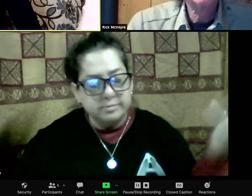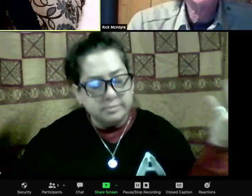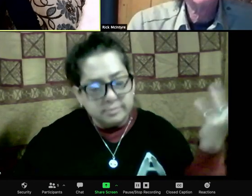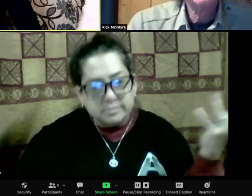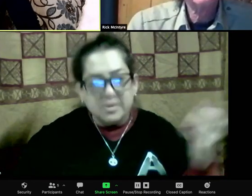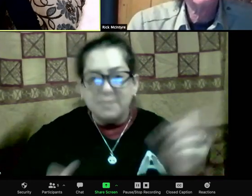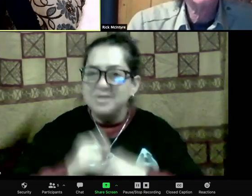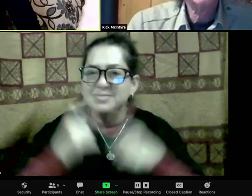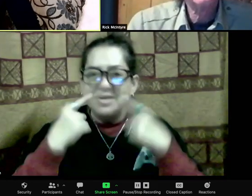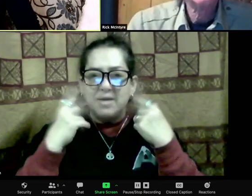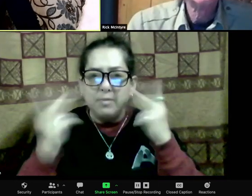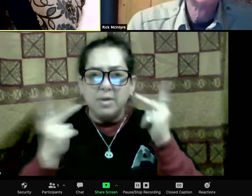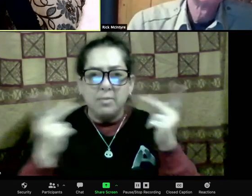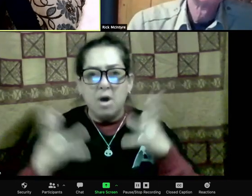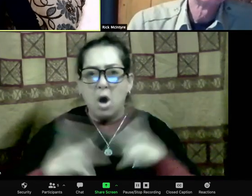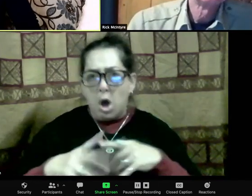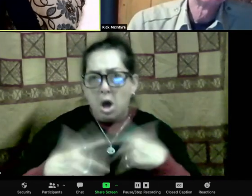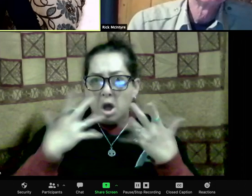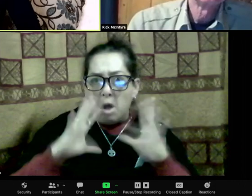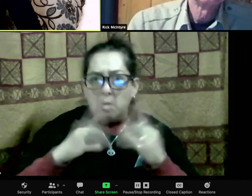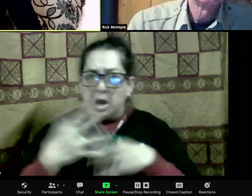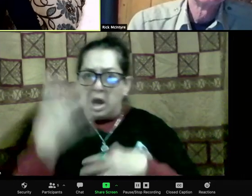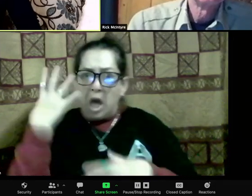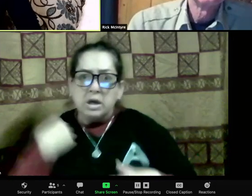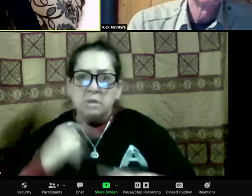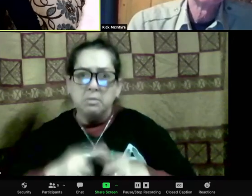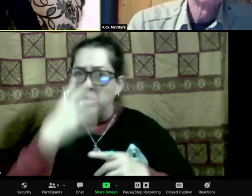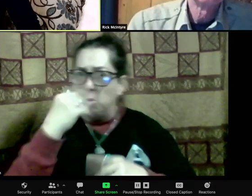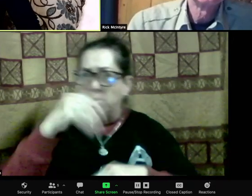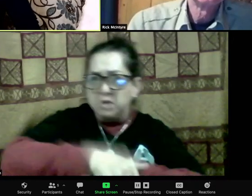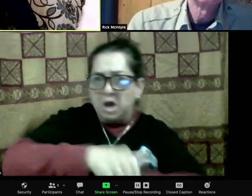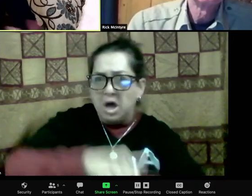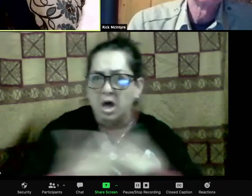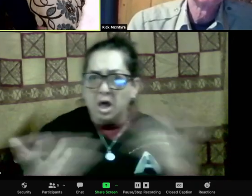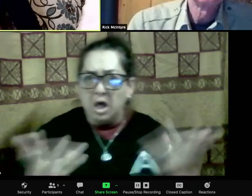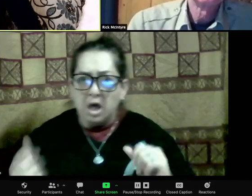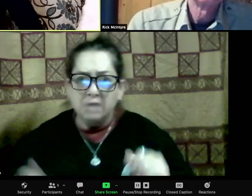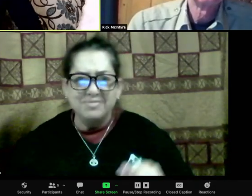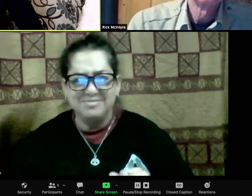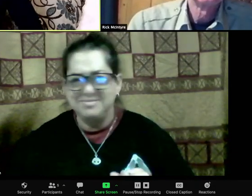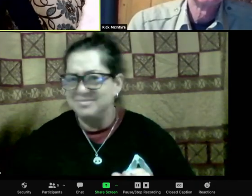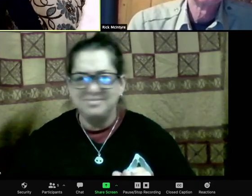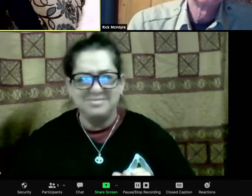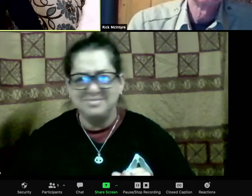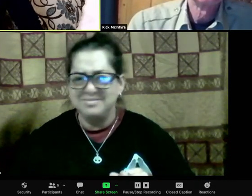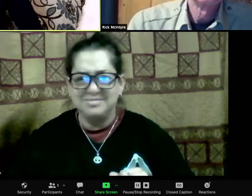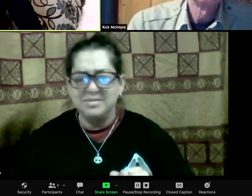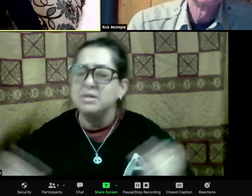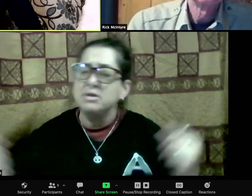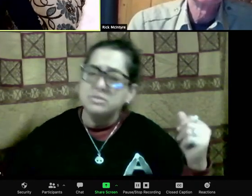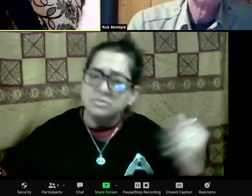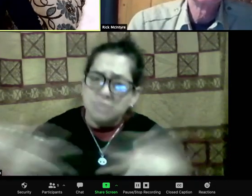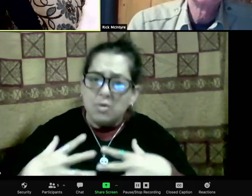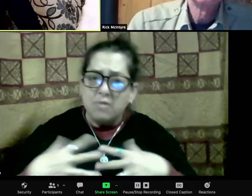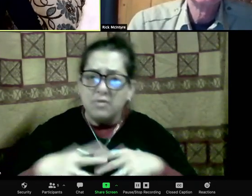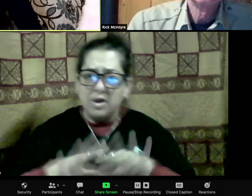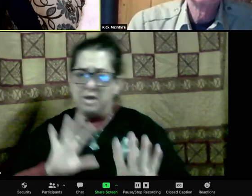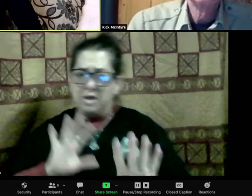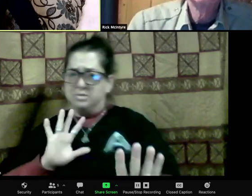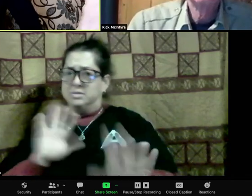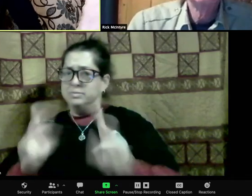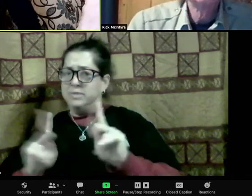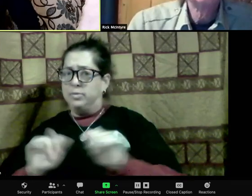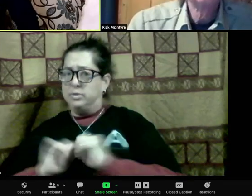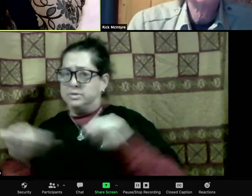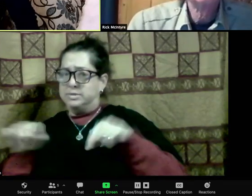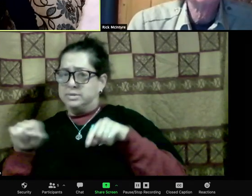fit his personality and character when he grew up. So the pup was